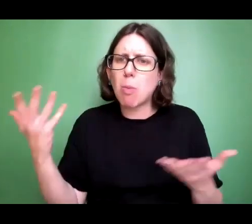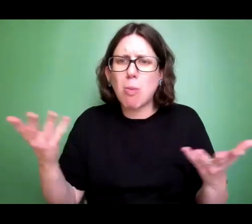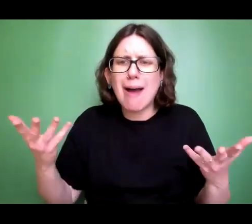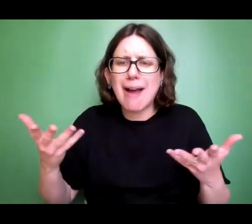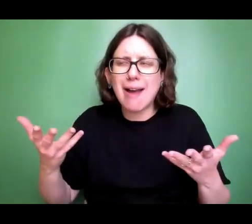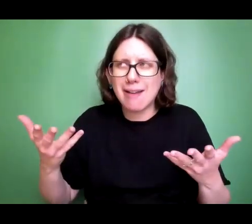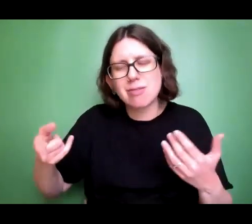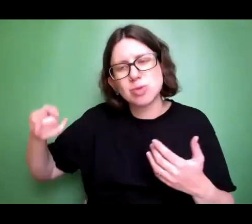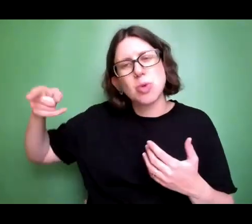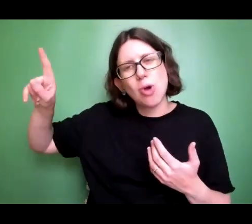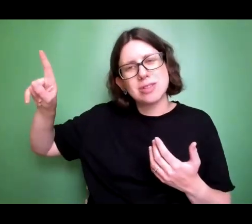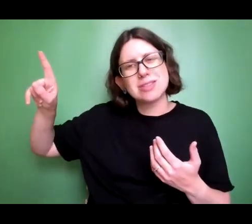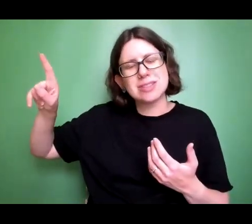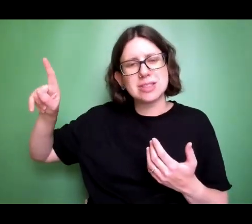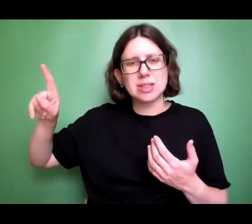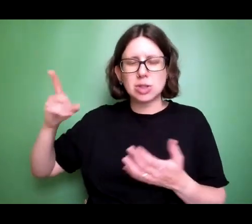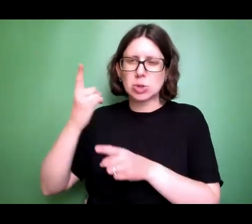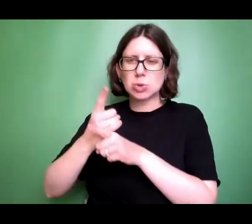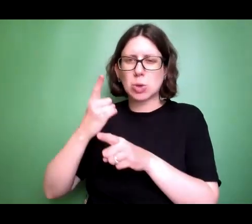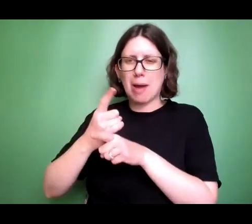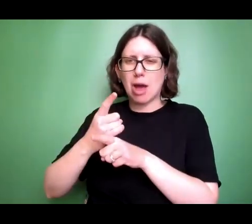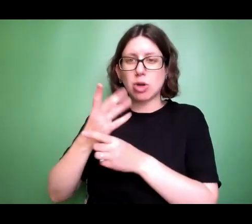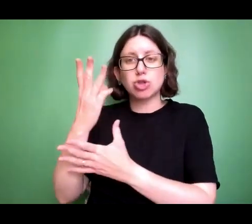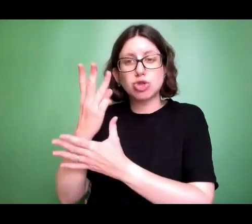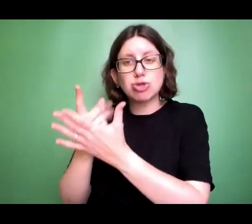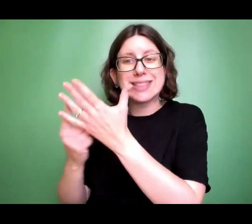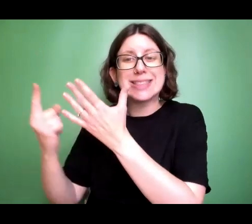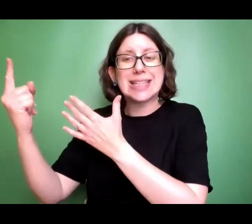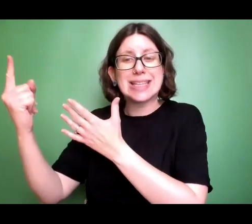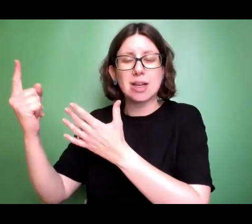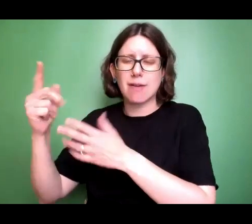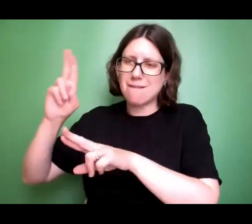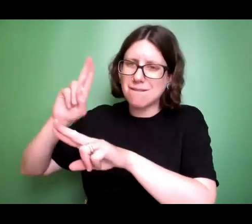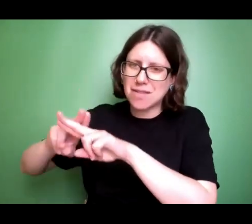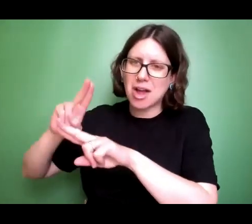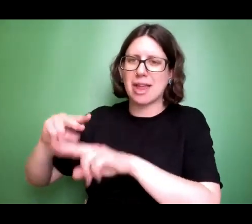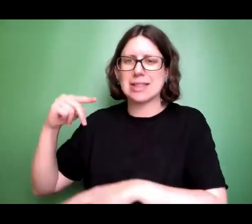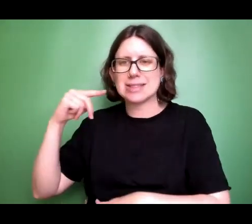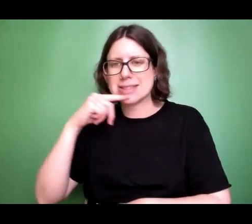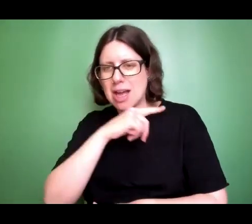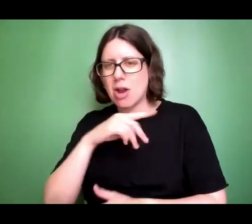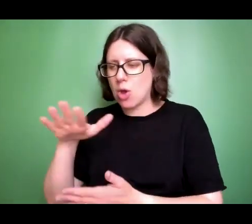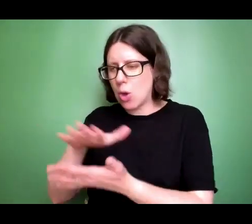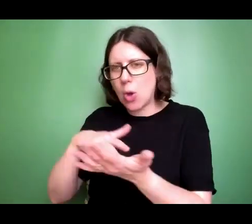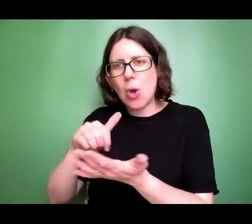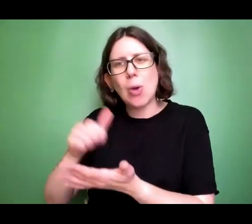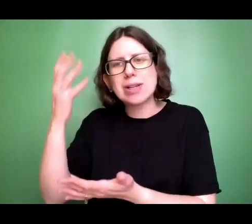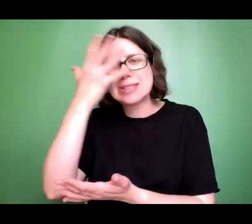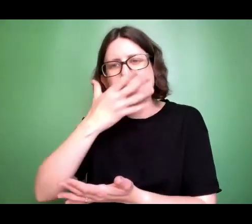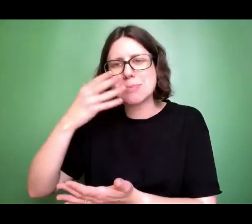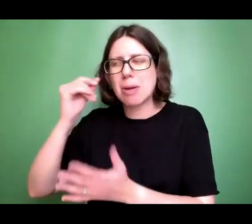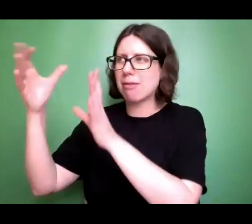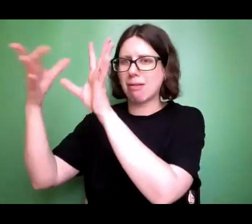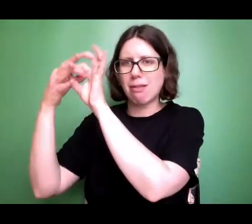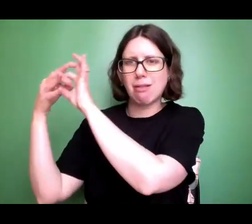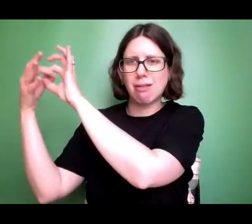speak of God as a Trinity, we speak of Father, Son and Holy Spirit who have been in a loving relationship since before time began.